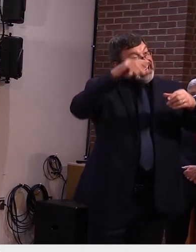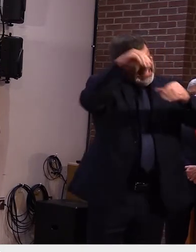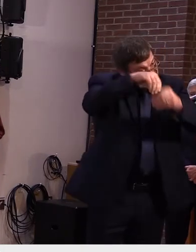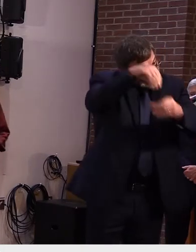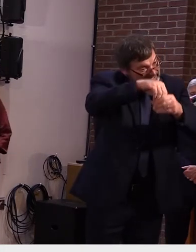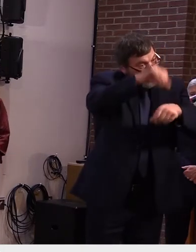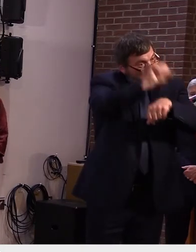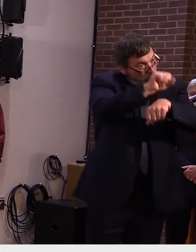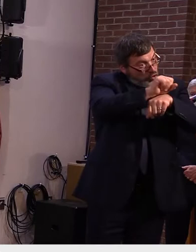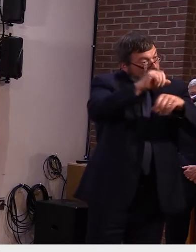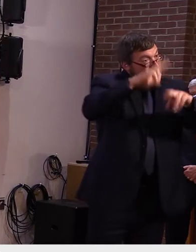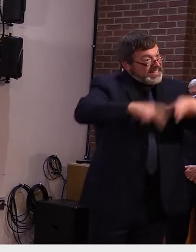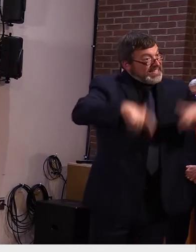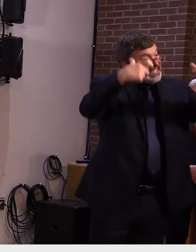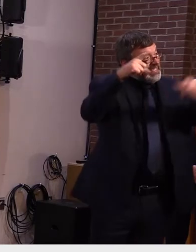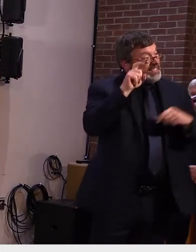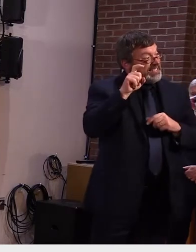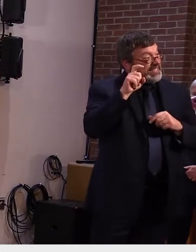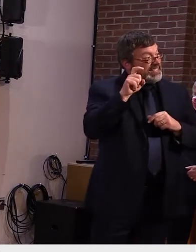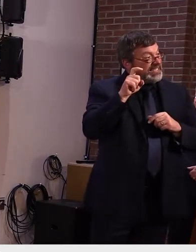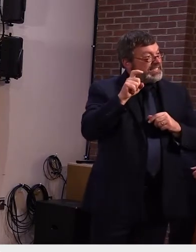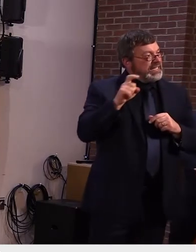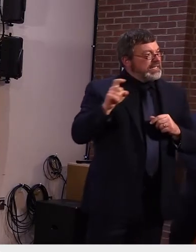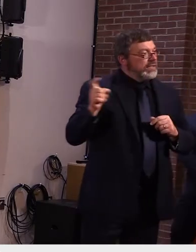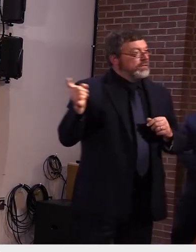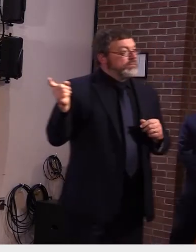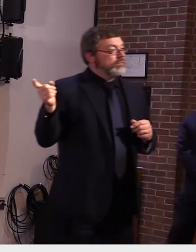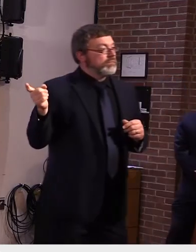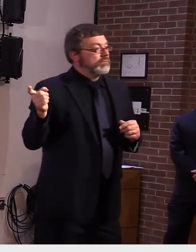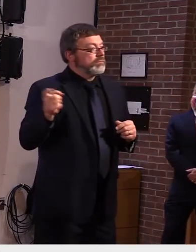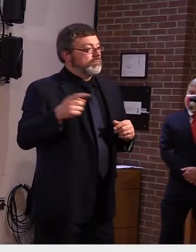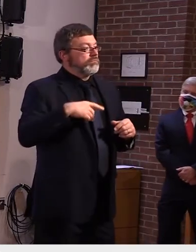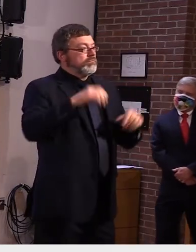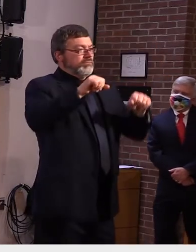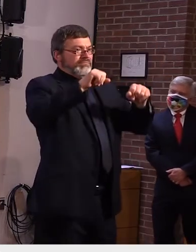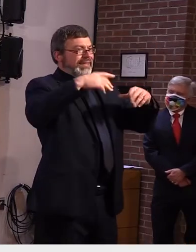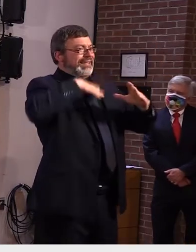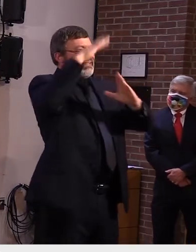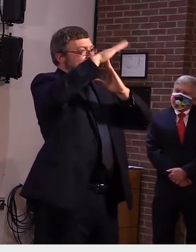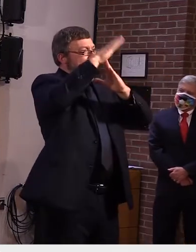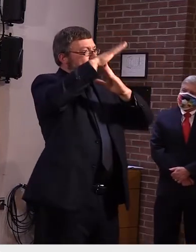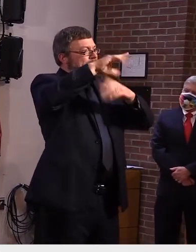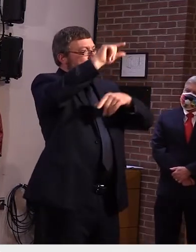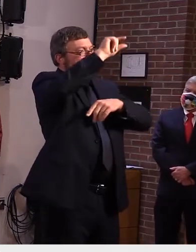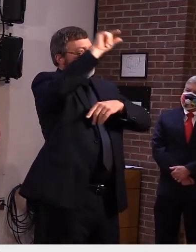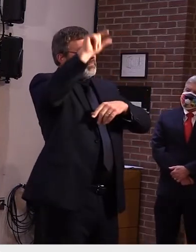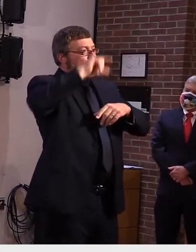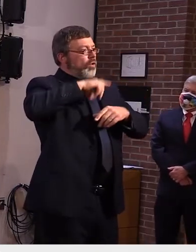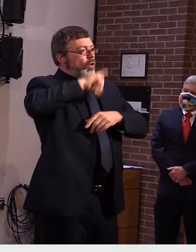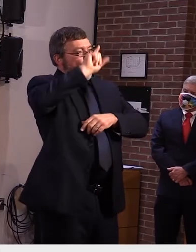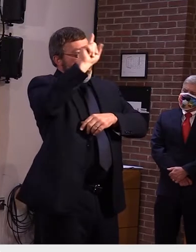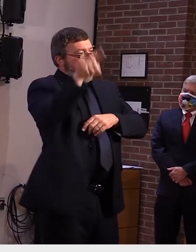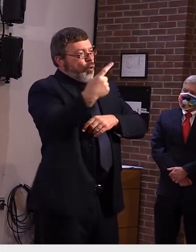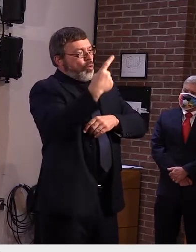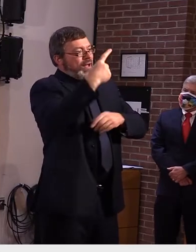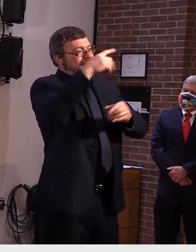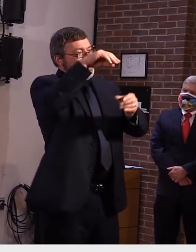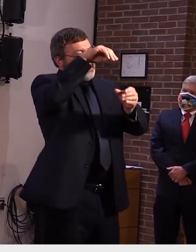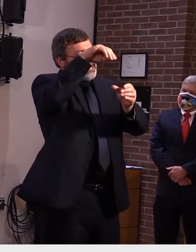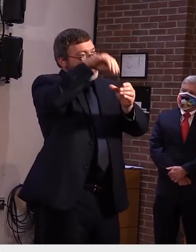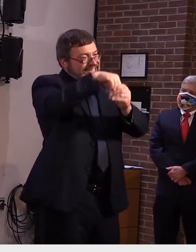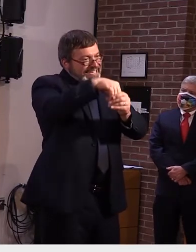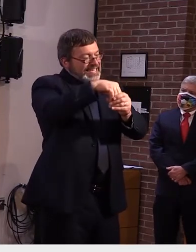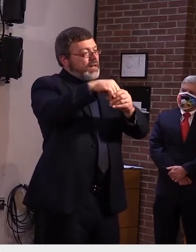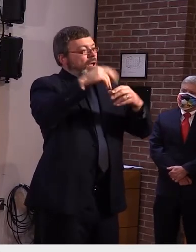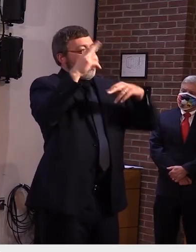specified in the header that's right on that table they only include cases that were potentially in school or at